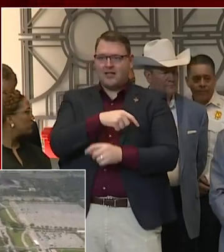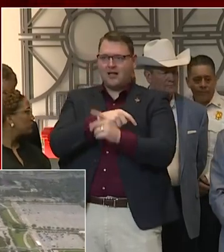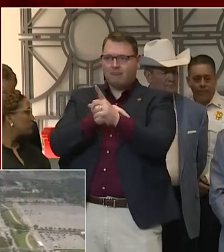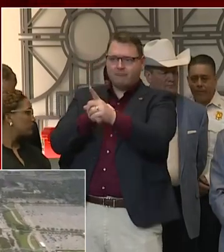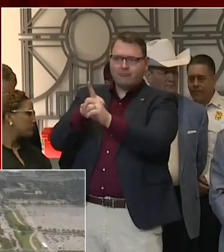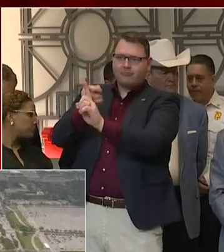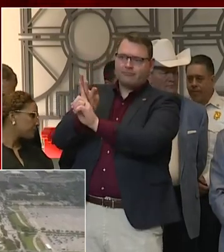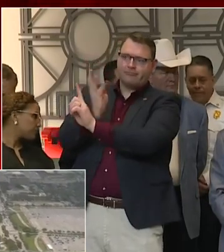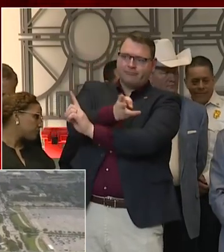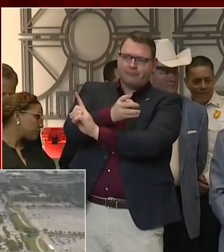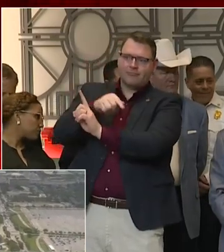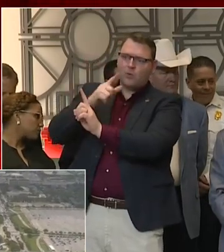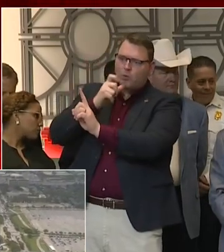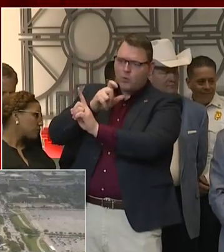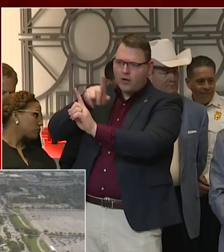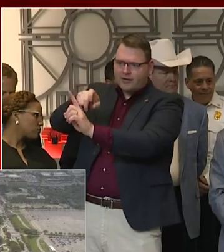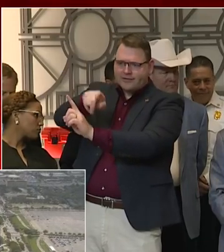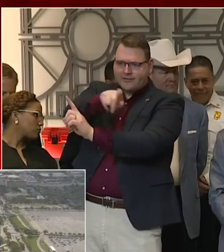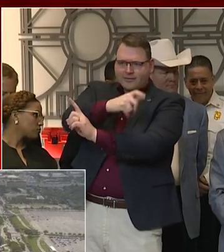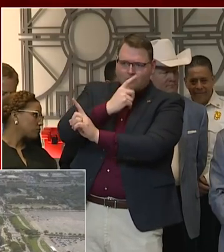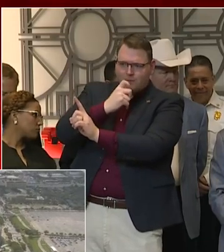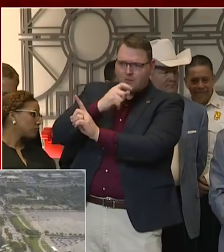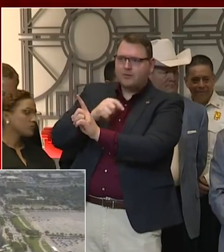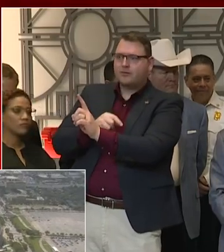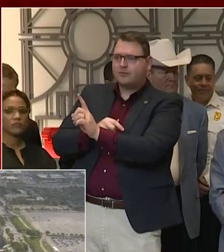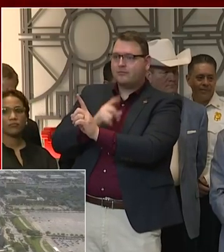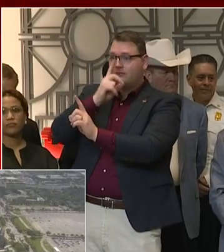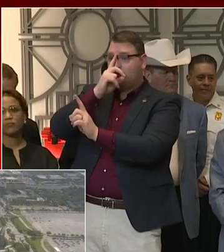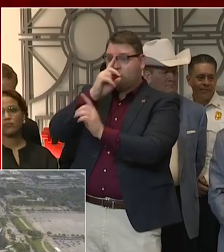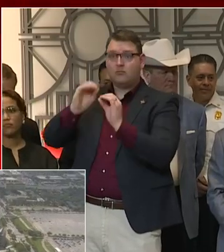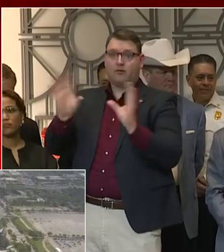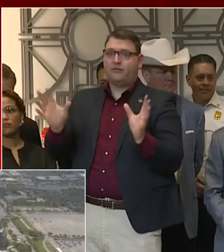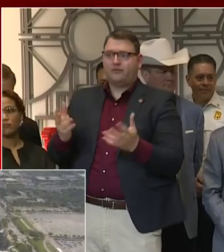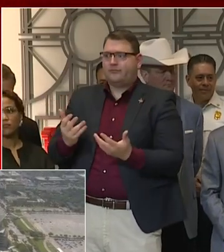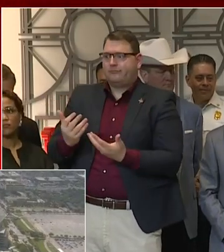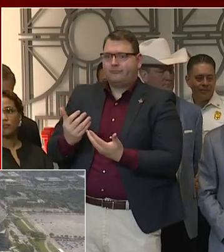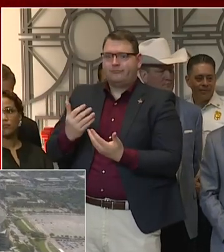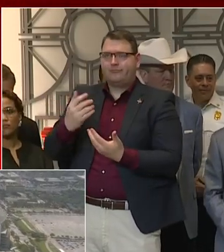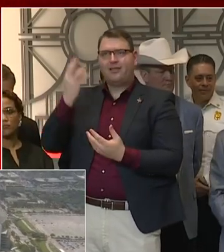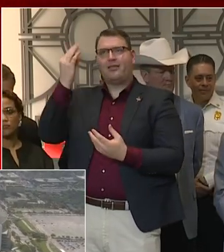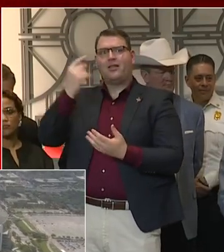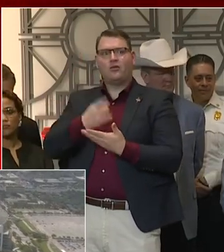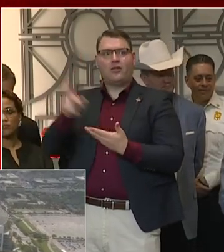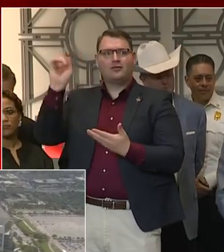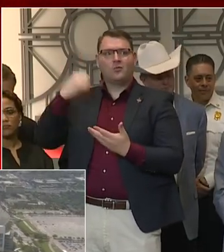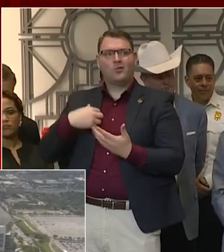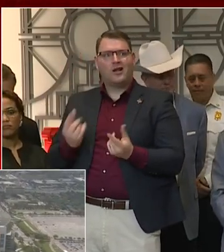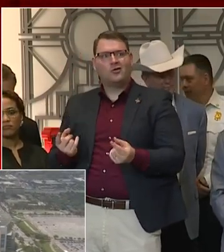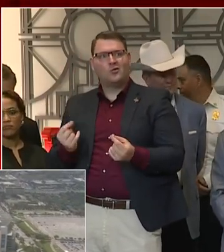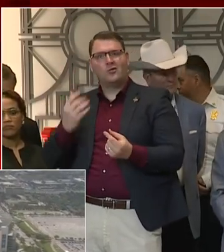people's recollection is murky. If we thought about what we did a week ago, it's hard. And so they're trying to trace this